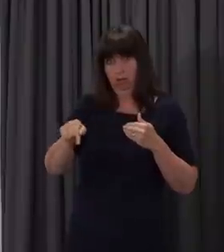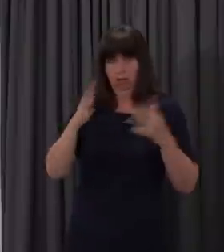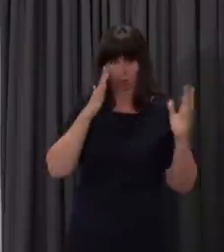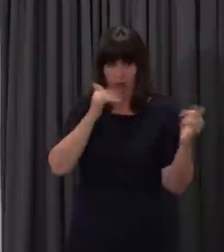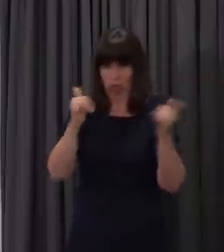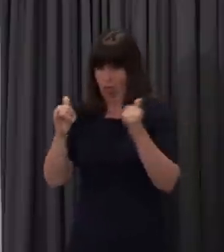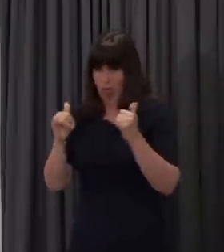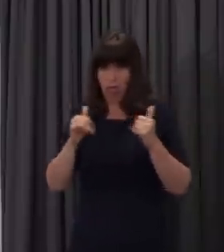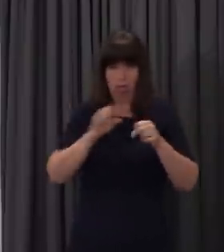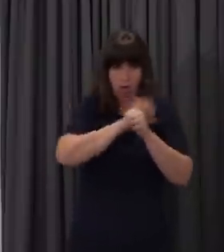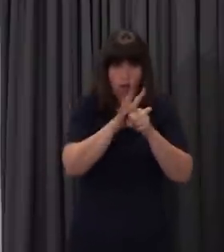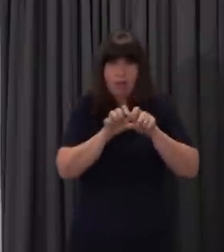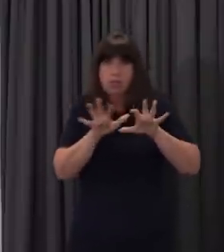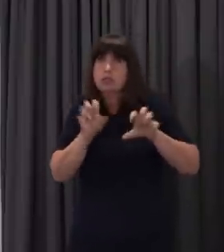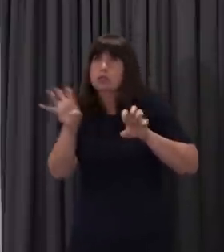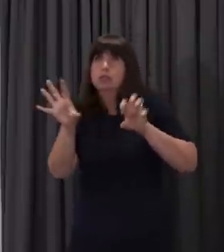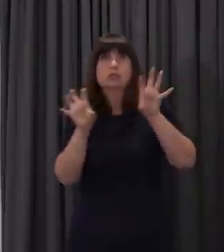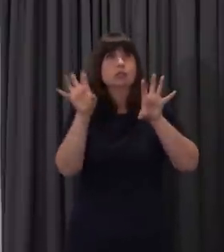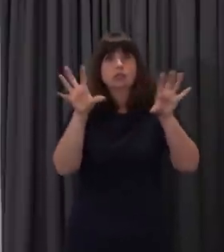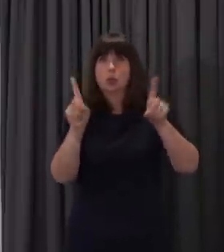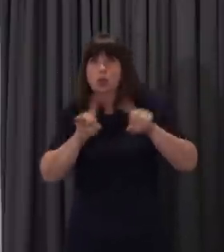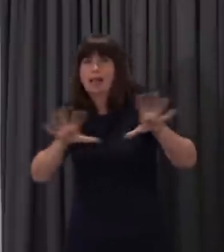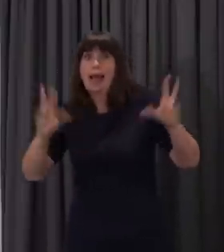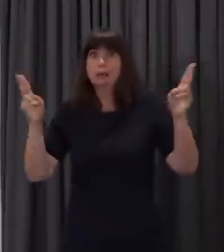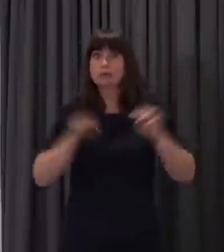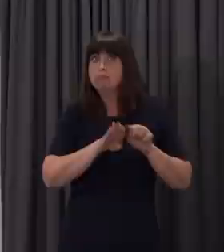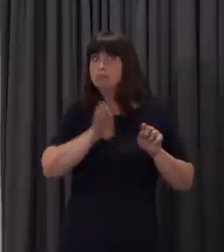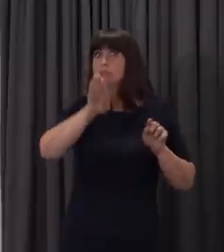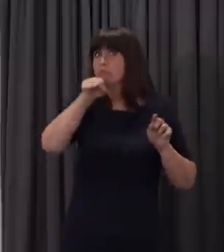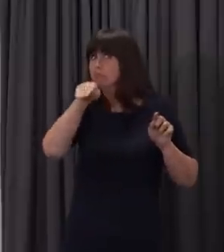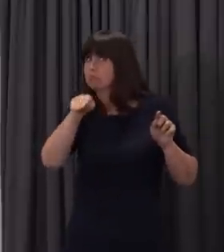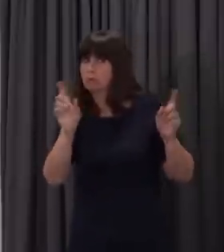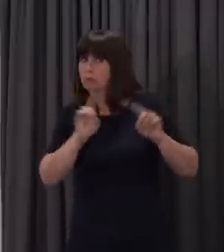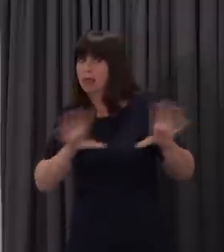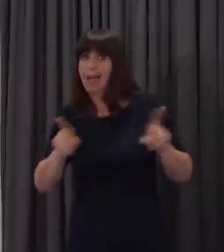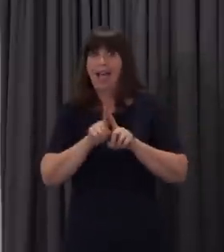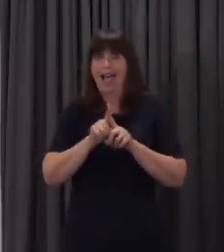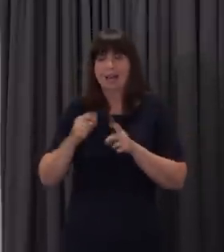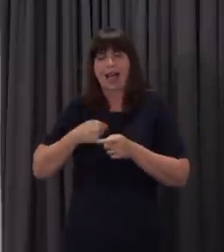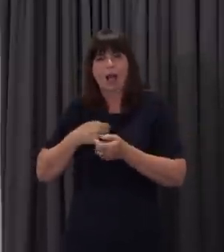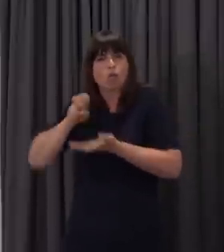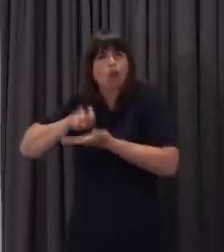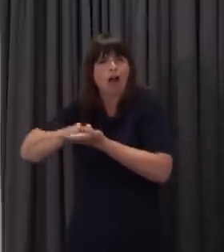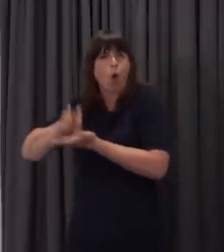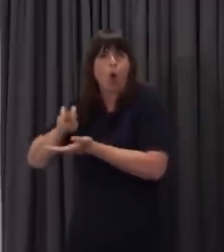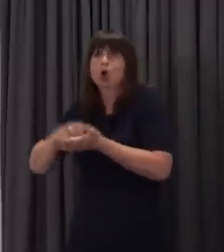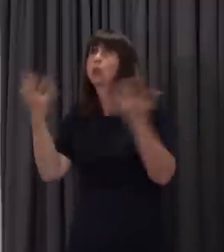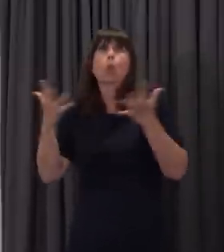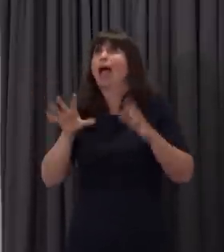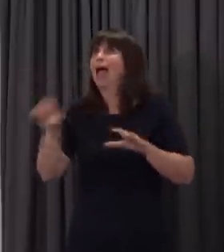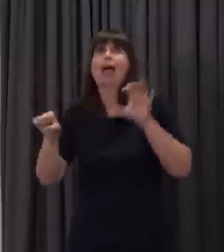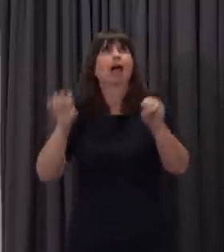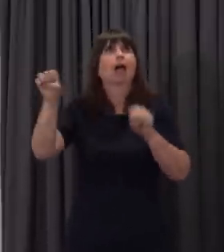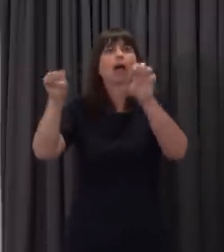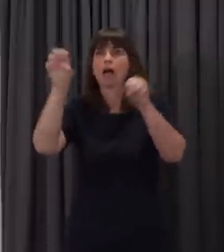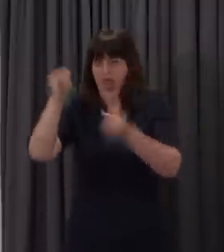the progress of the disease, and the efficiency of our test, trace and protect scheme. And if we do not feel that